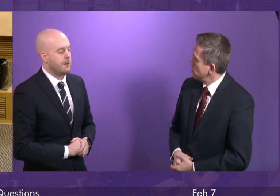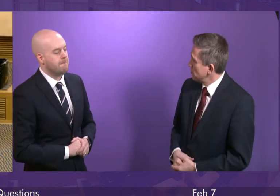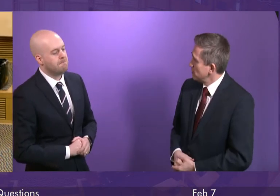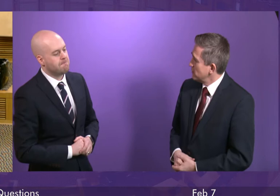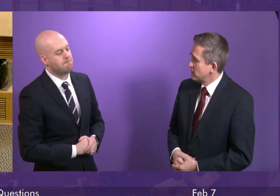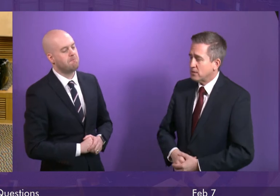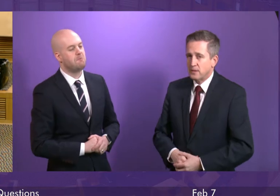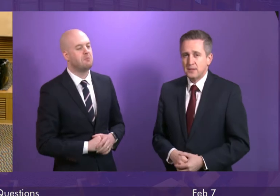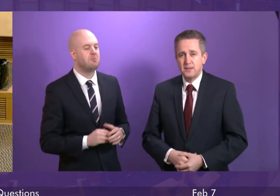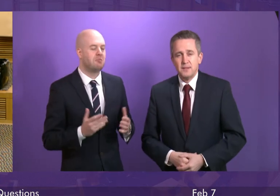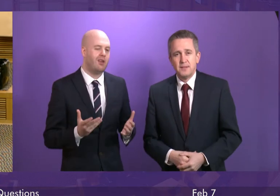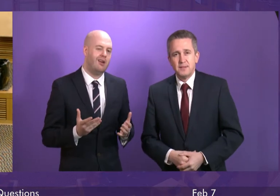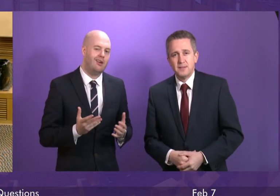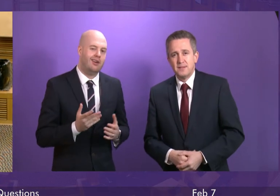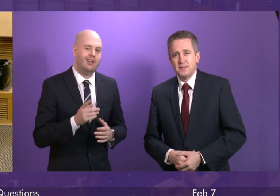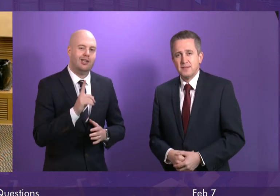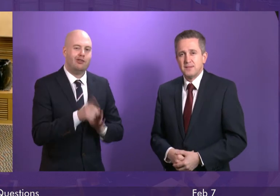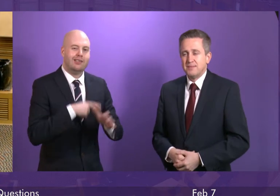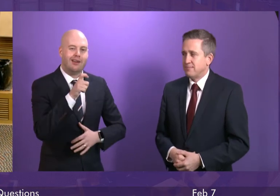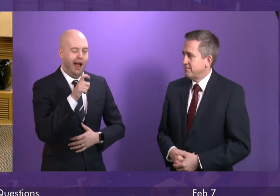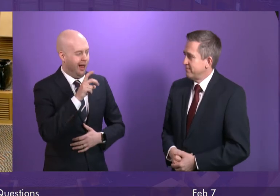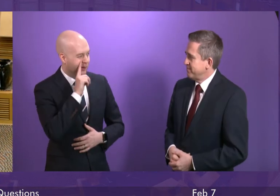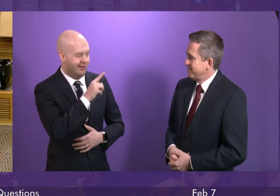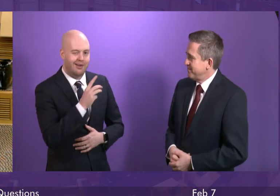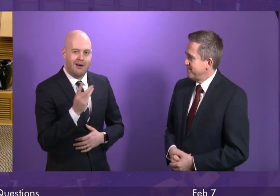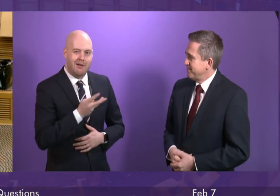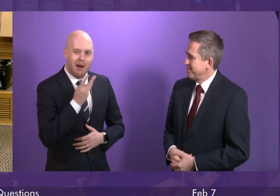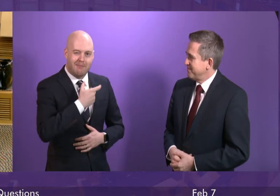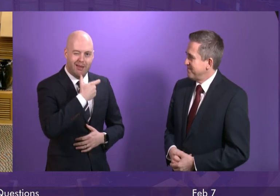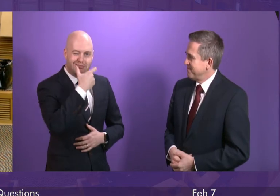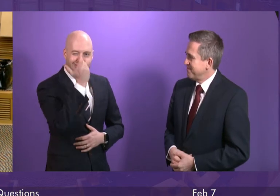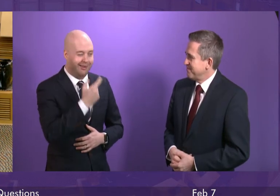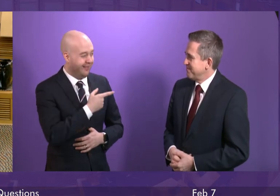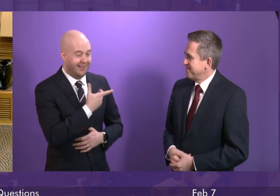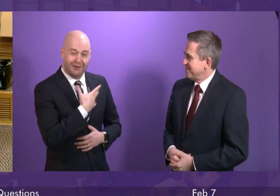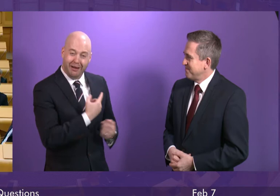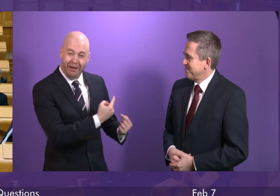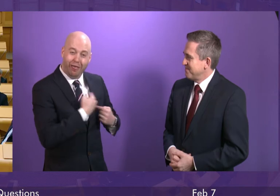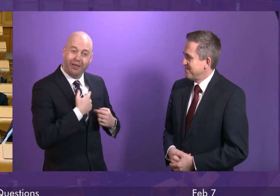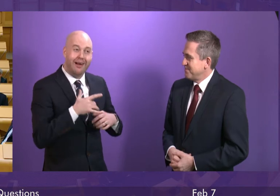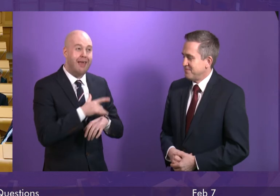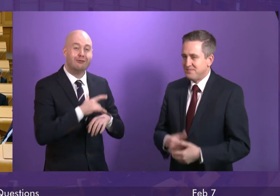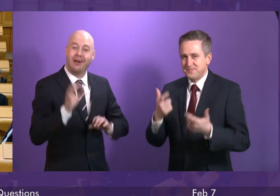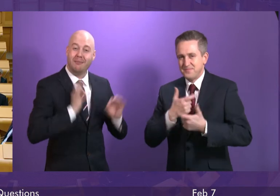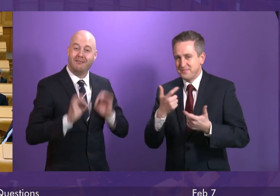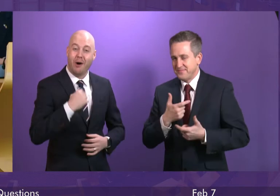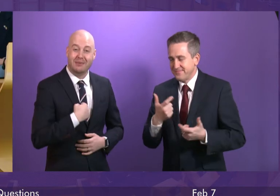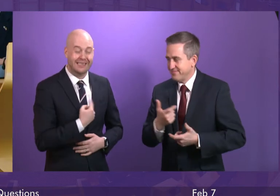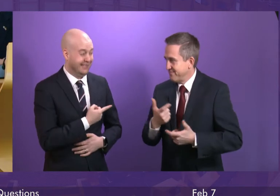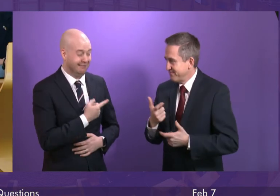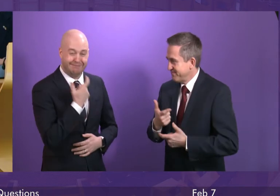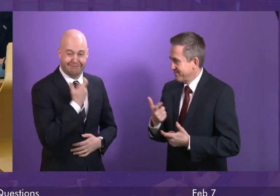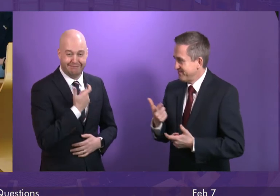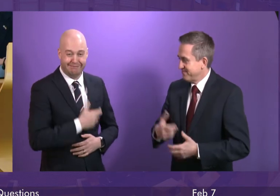As Jackson Carlow goes purple-faced, it's a bit rich to accuse me of theatrical performances. I don't know. know.